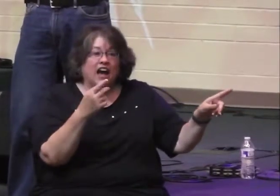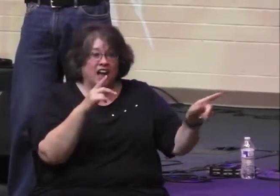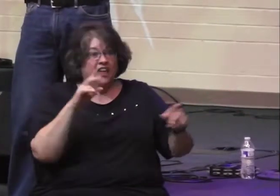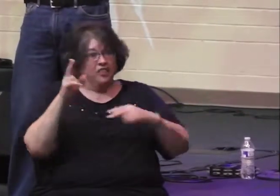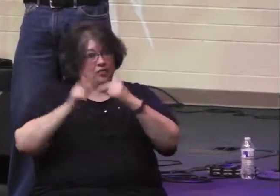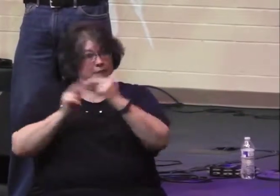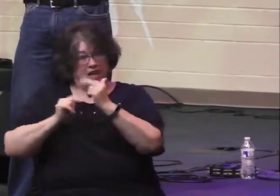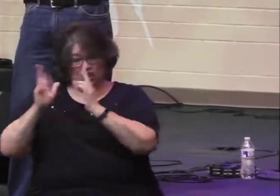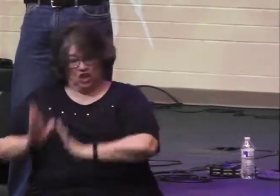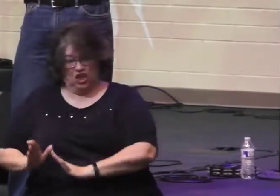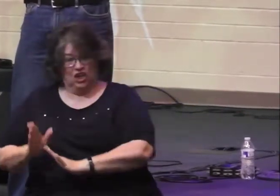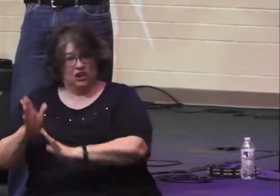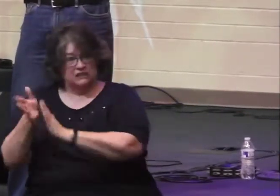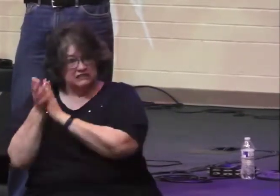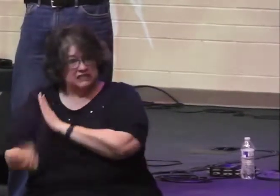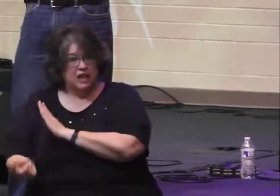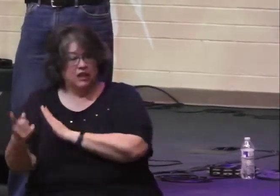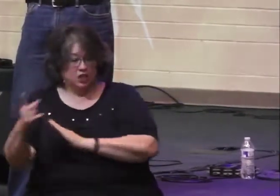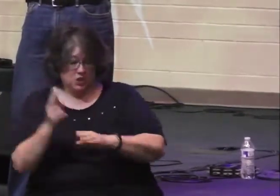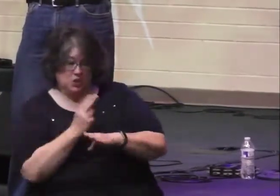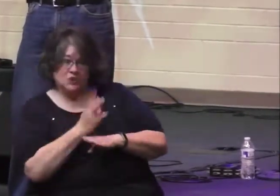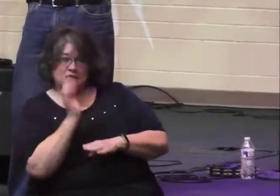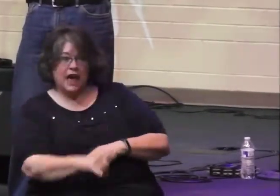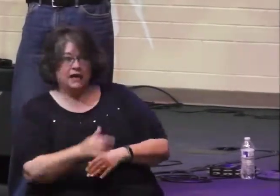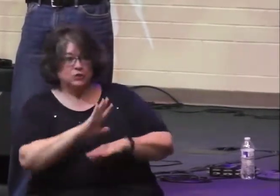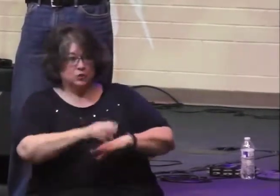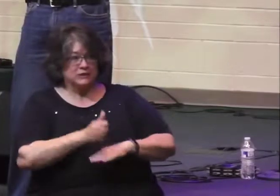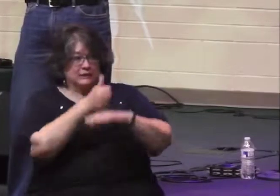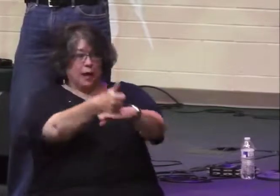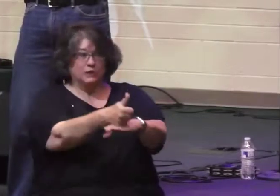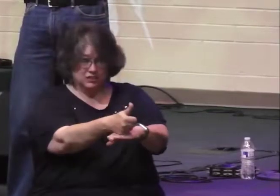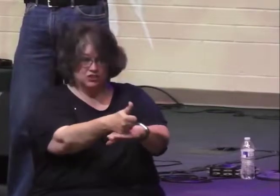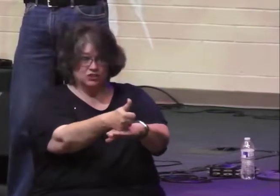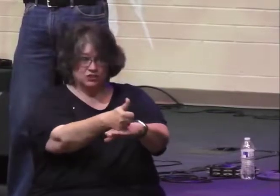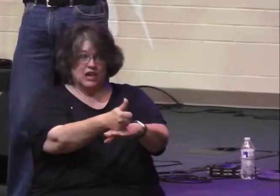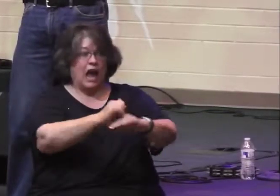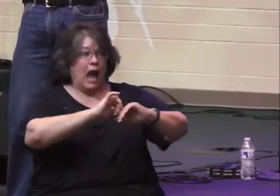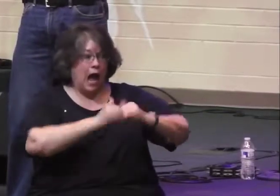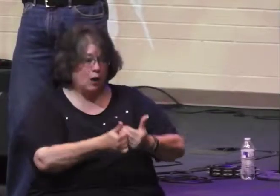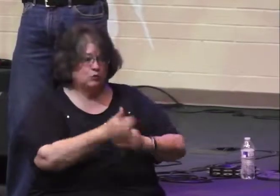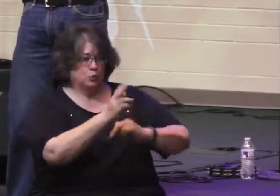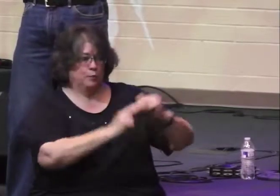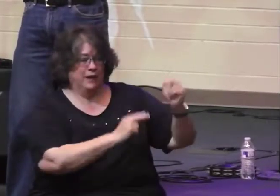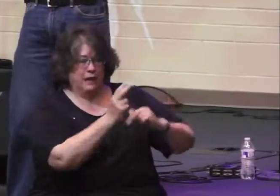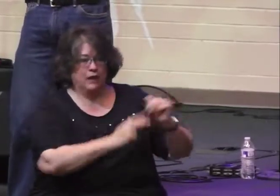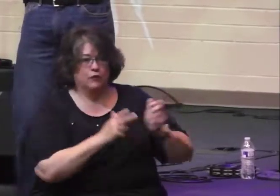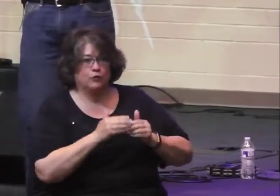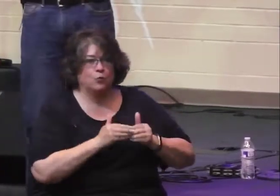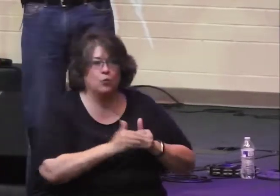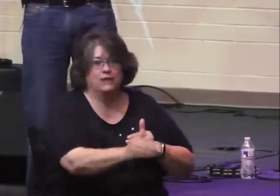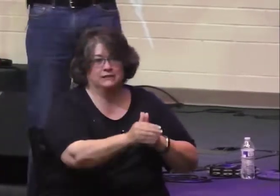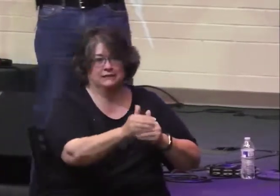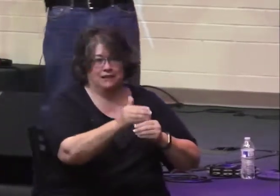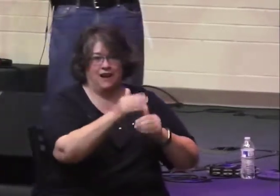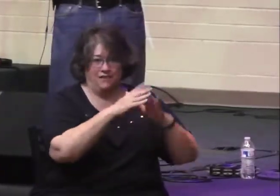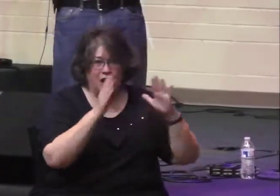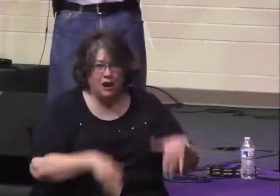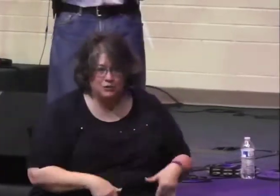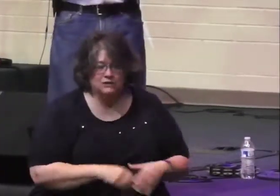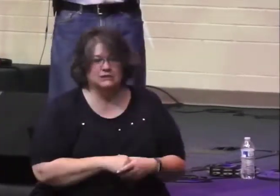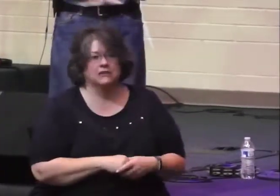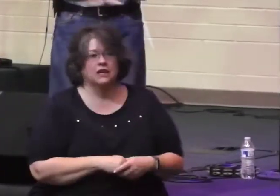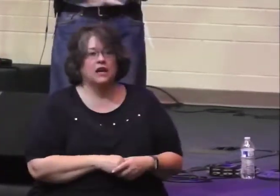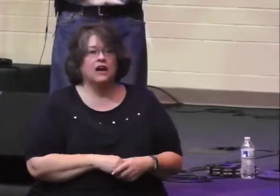And once they've got that standard, then they build according to that. Well, this is what Jehoshaphat is doing